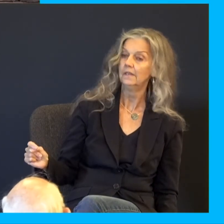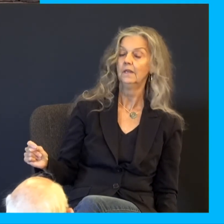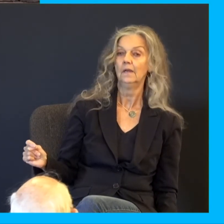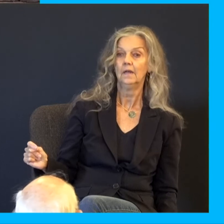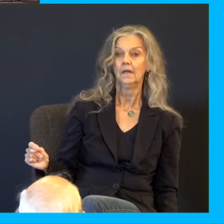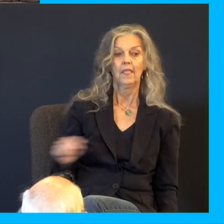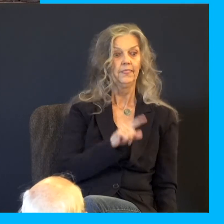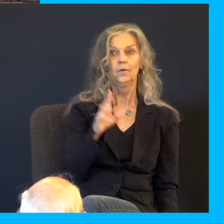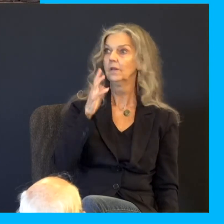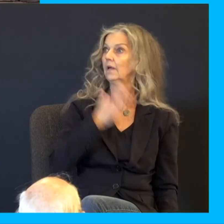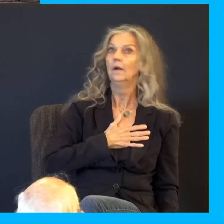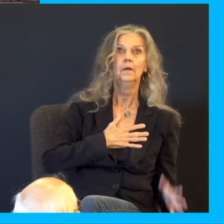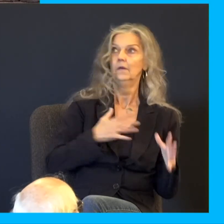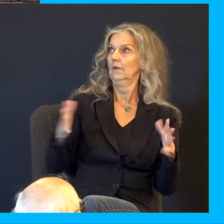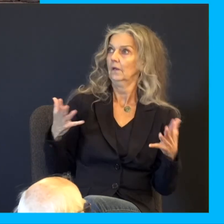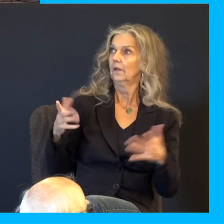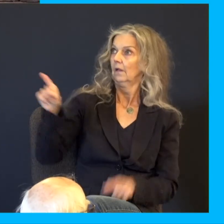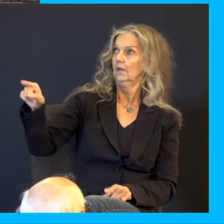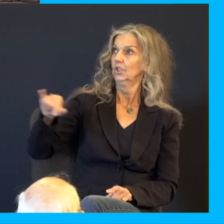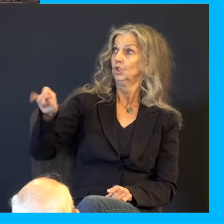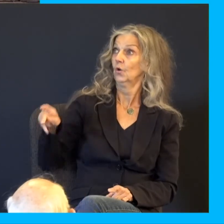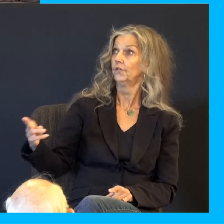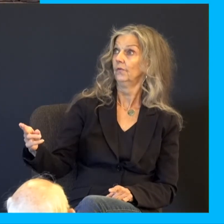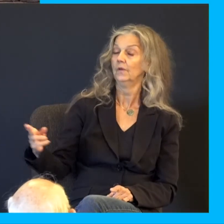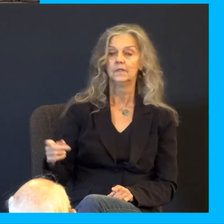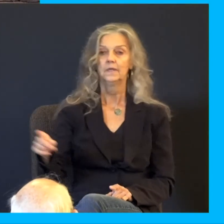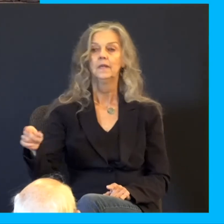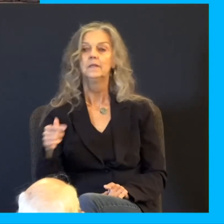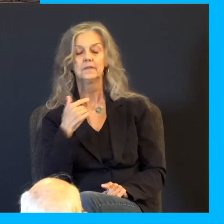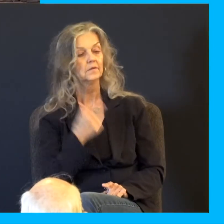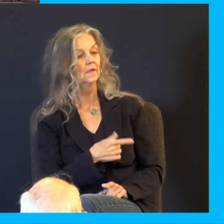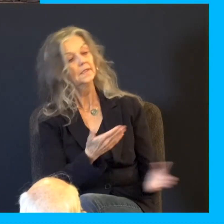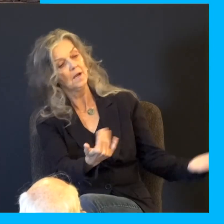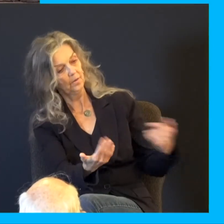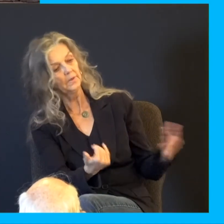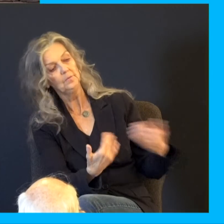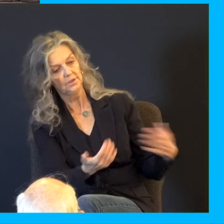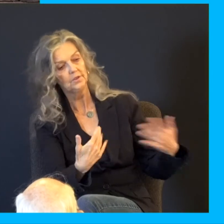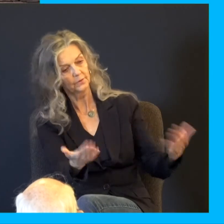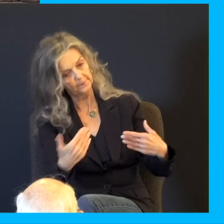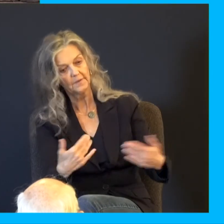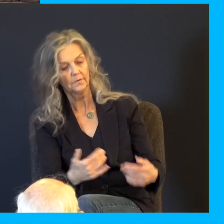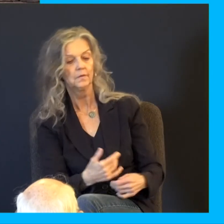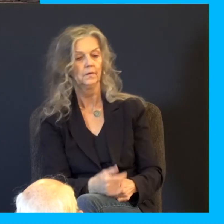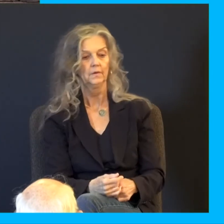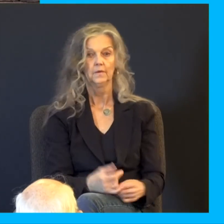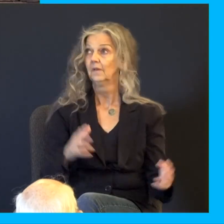troubled at his presence. And Joseph said unto his brethren, come near to me, I pray you. And they came near and he said,